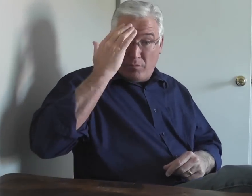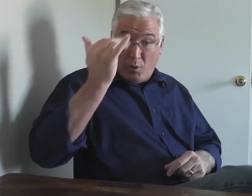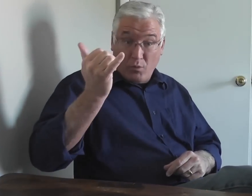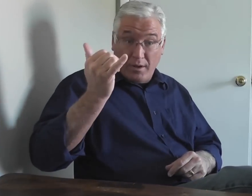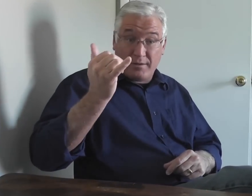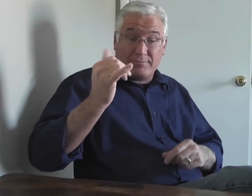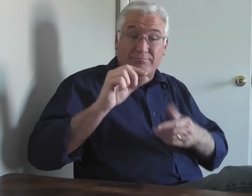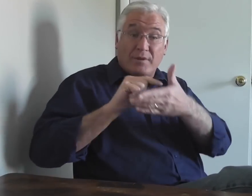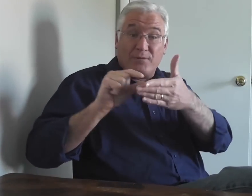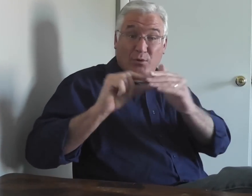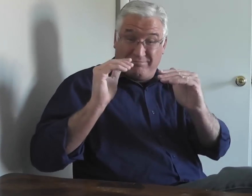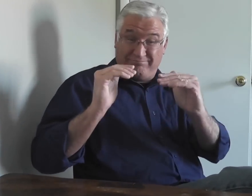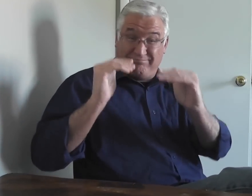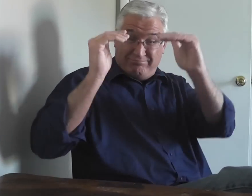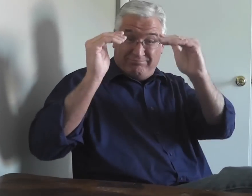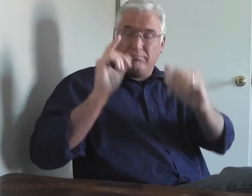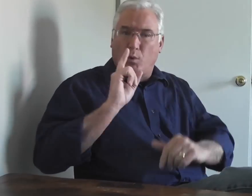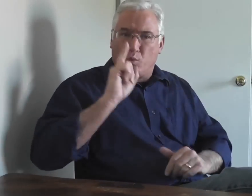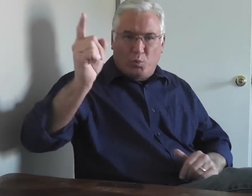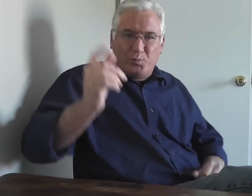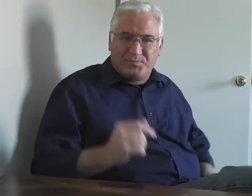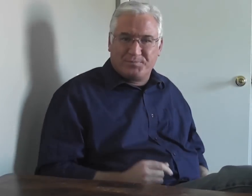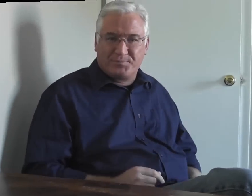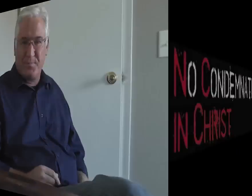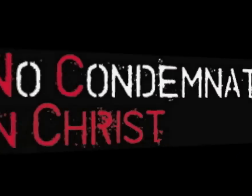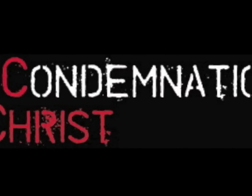That's why the verse above verse 2 is true.